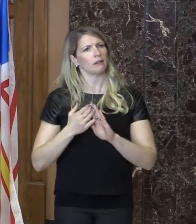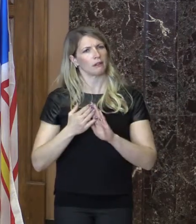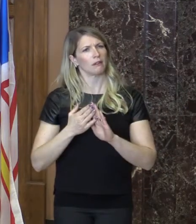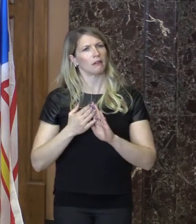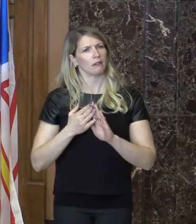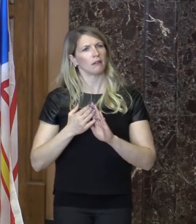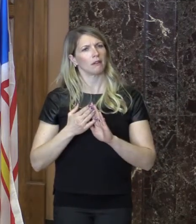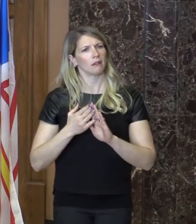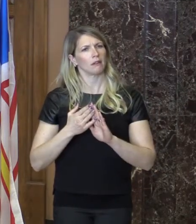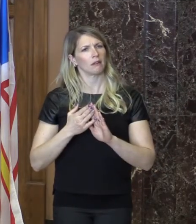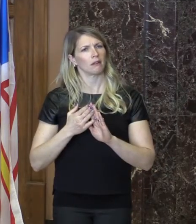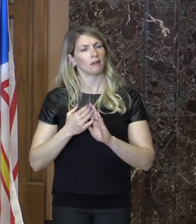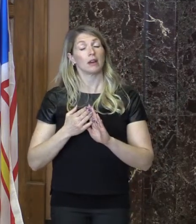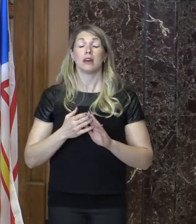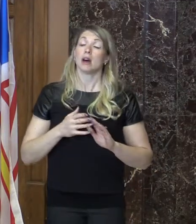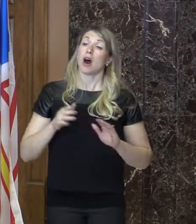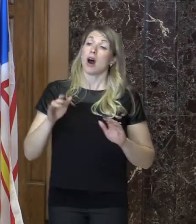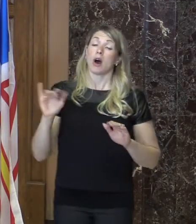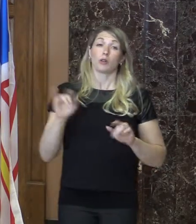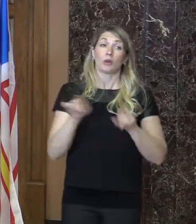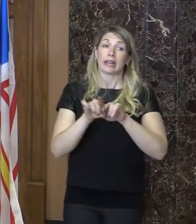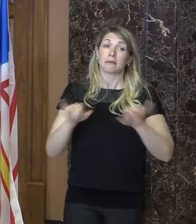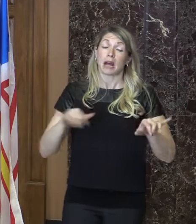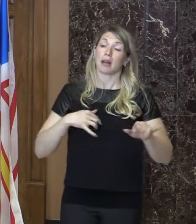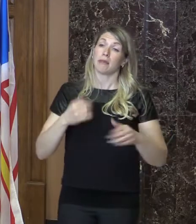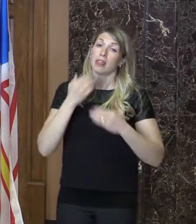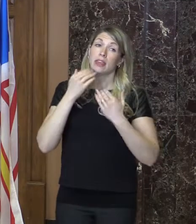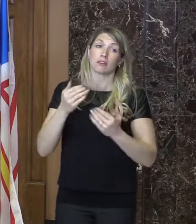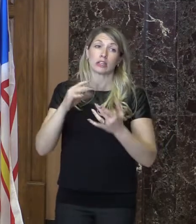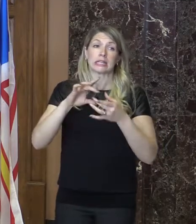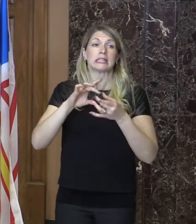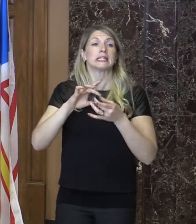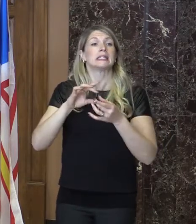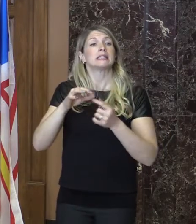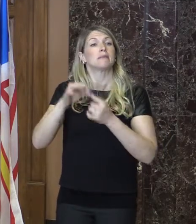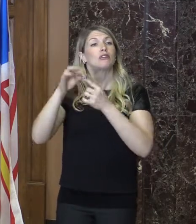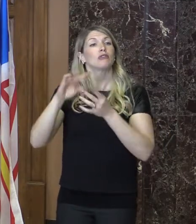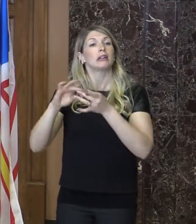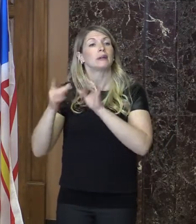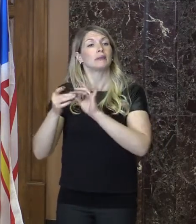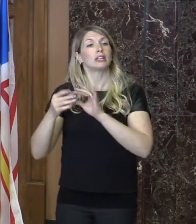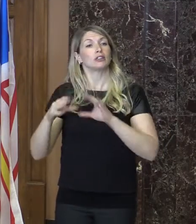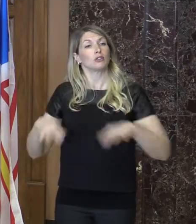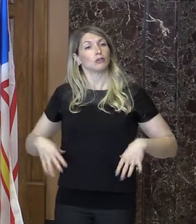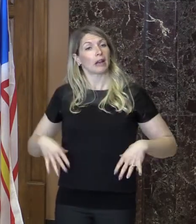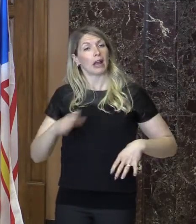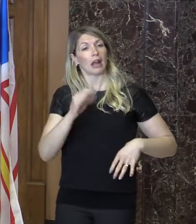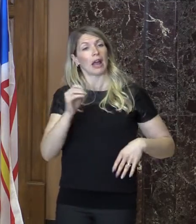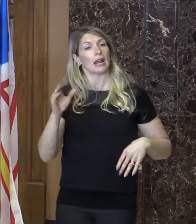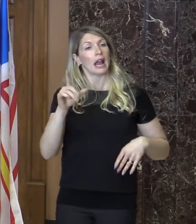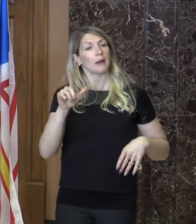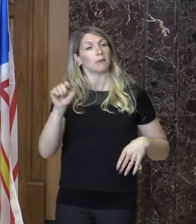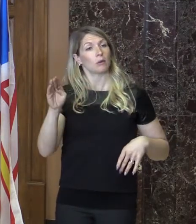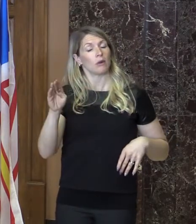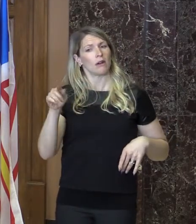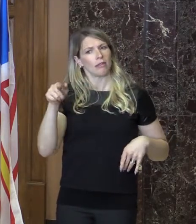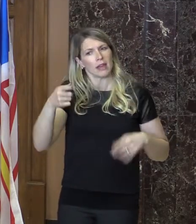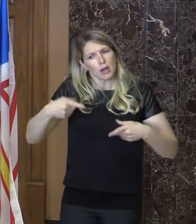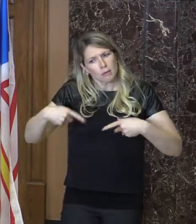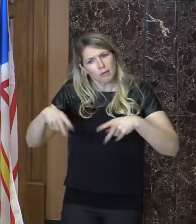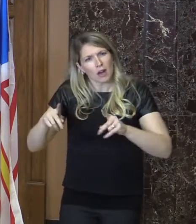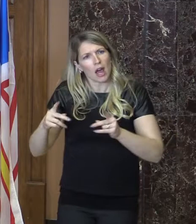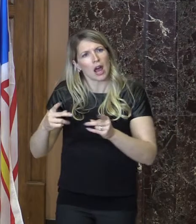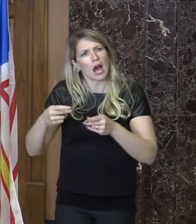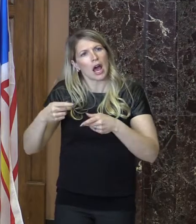also thank you to Special Olympics Newfoundland and Labrador who continue to provide opportunities to provide the